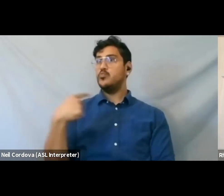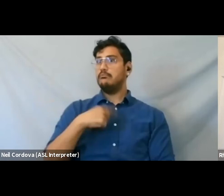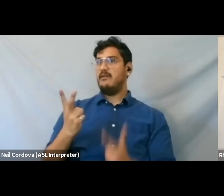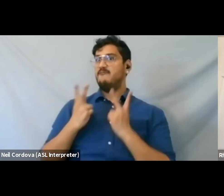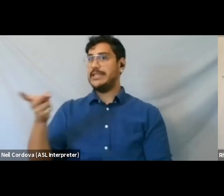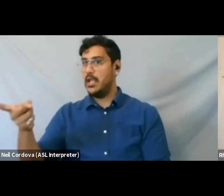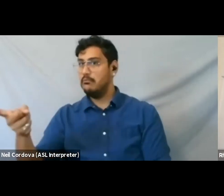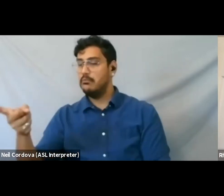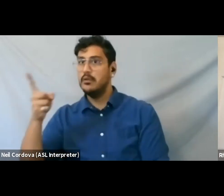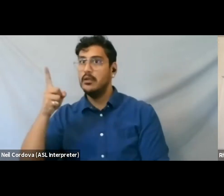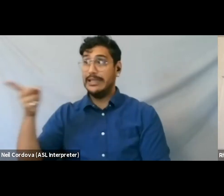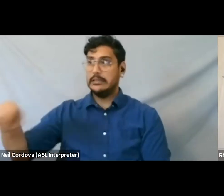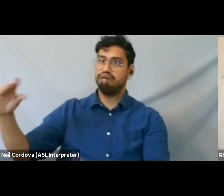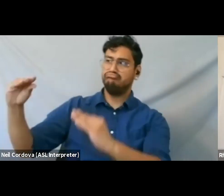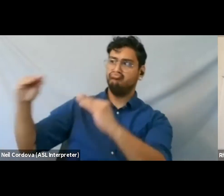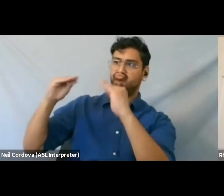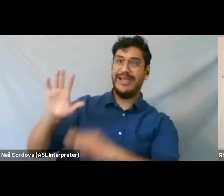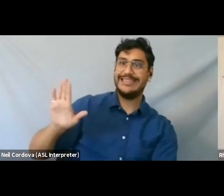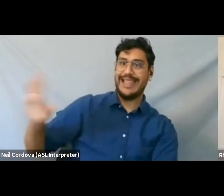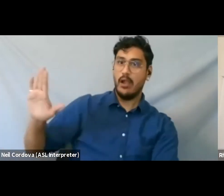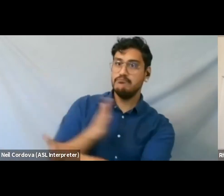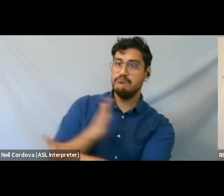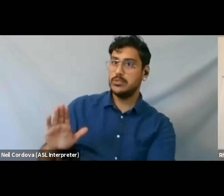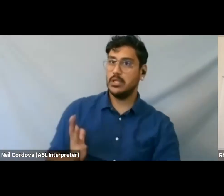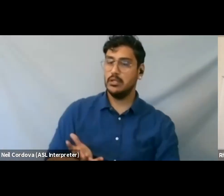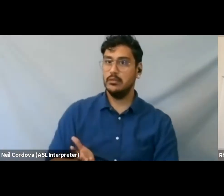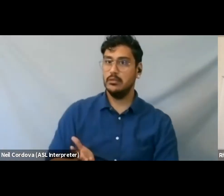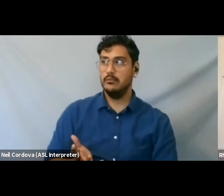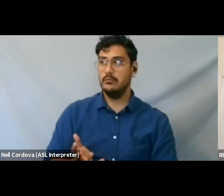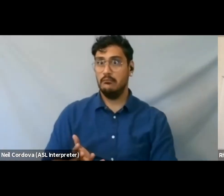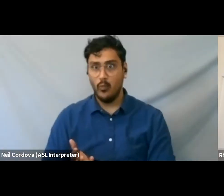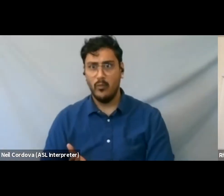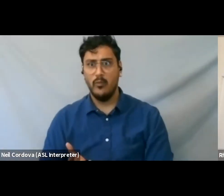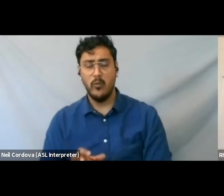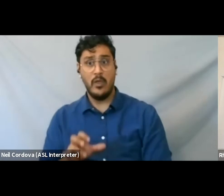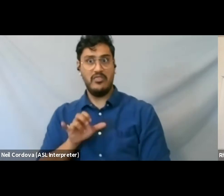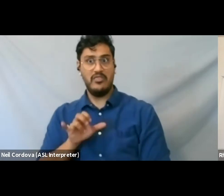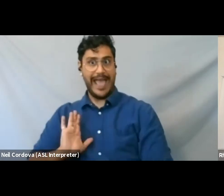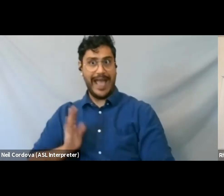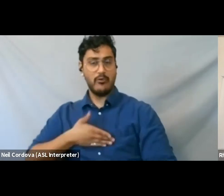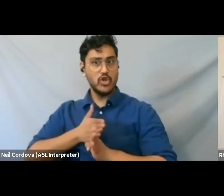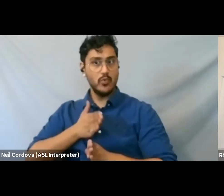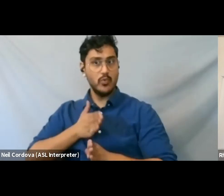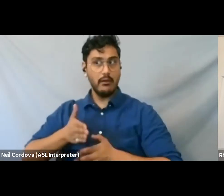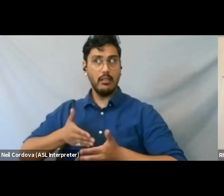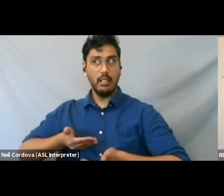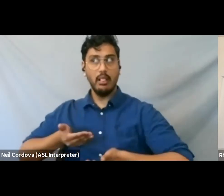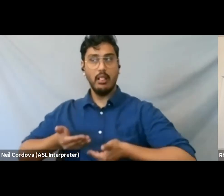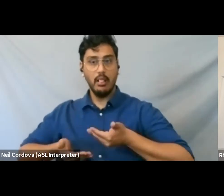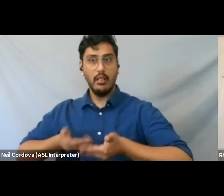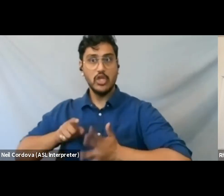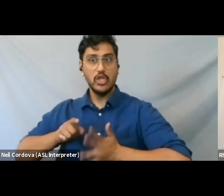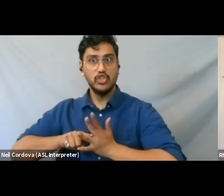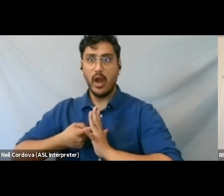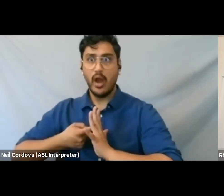it started our career, but it started our career in the right way, in my opinion.